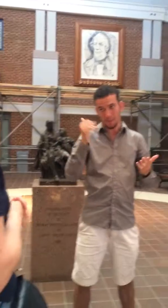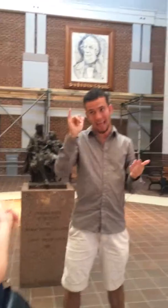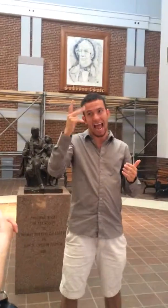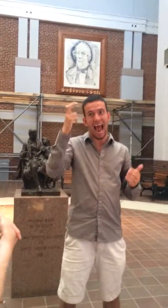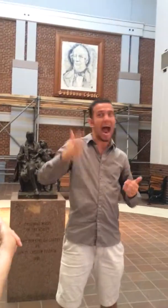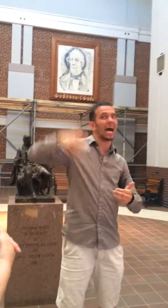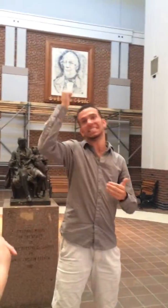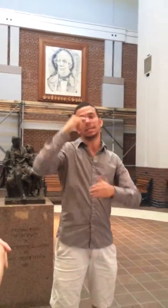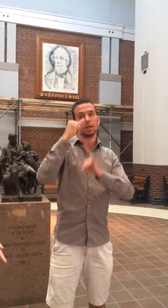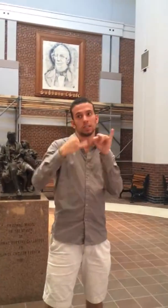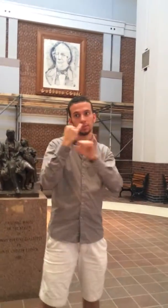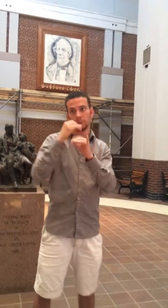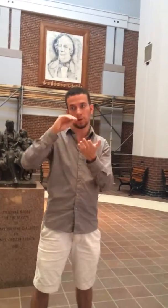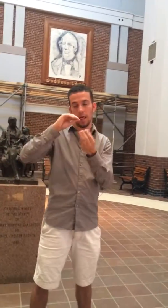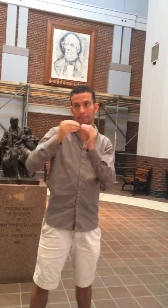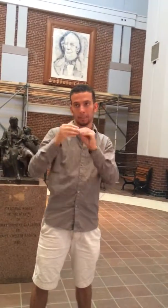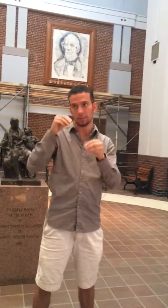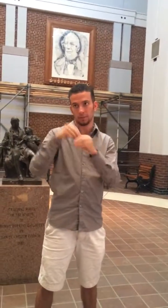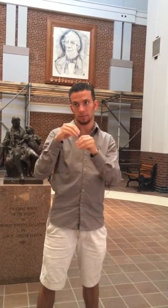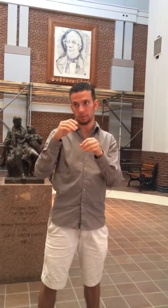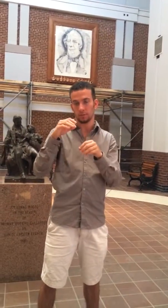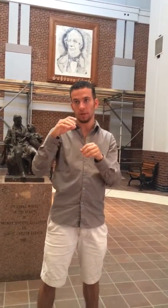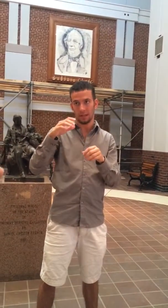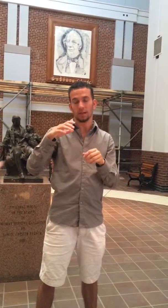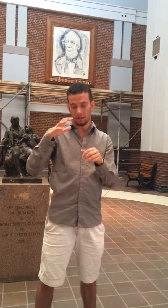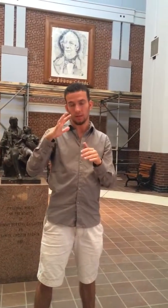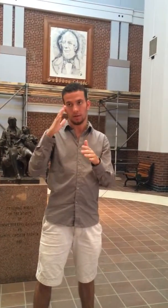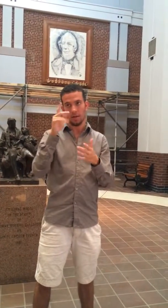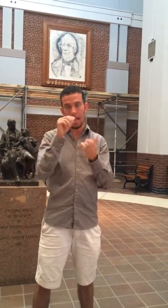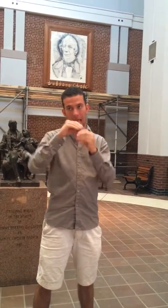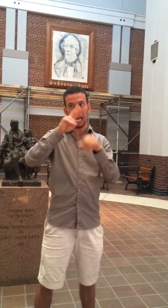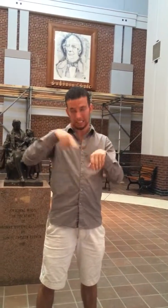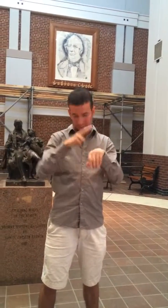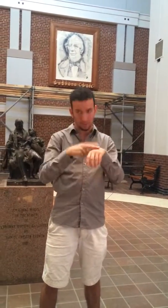undergraduate student here. The highest international number?